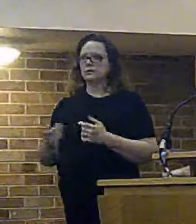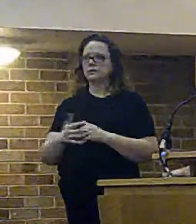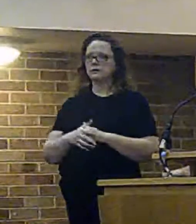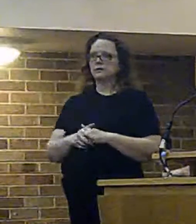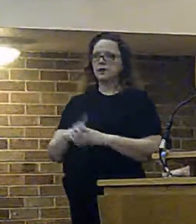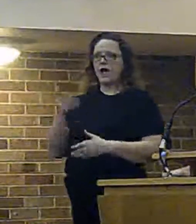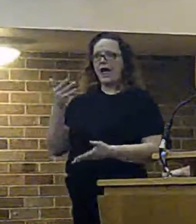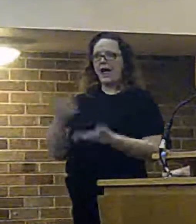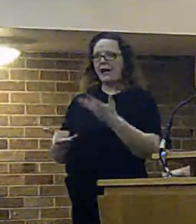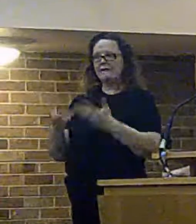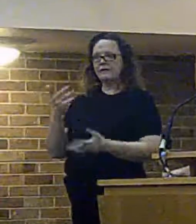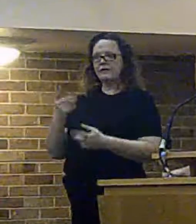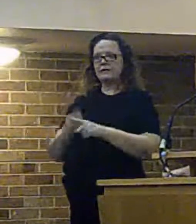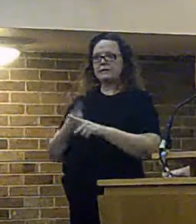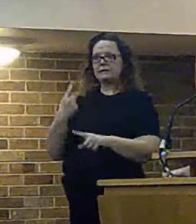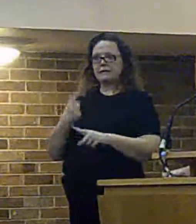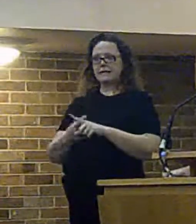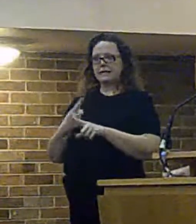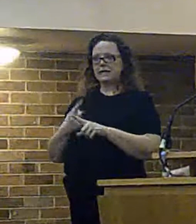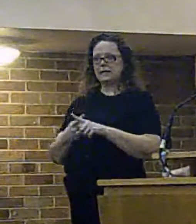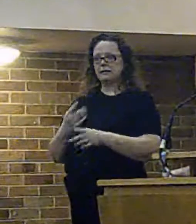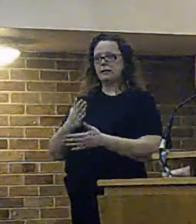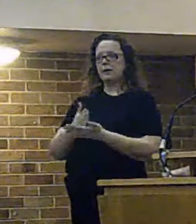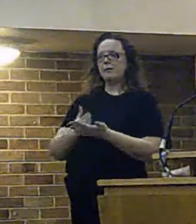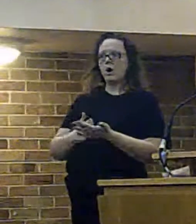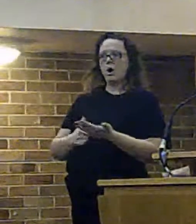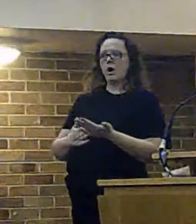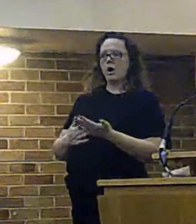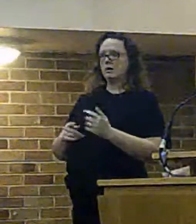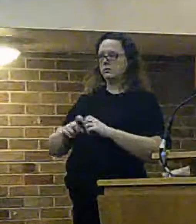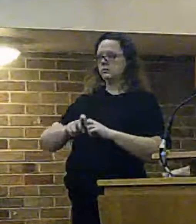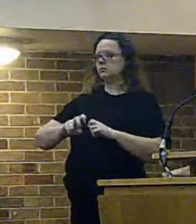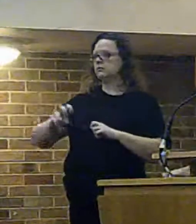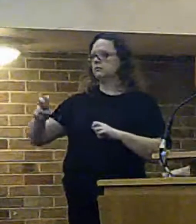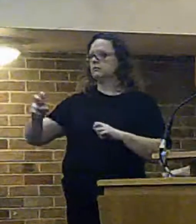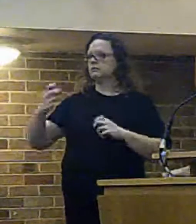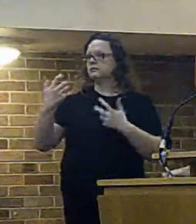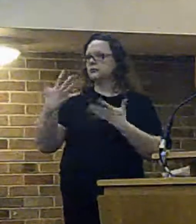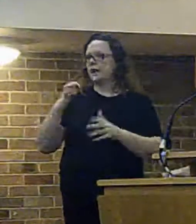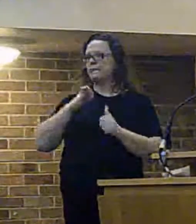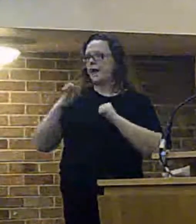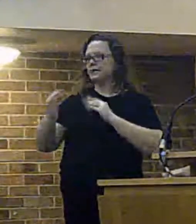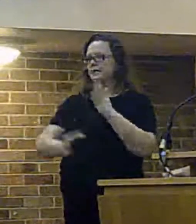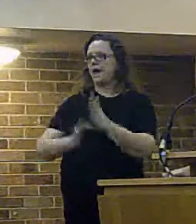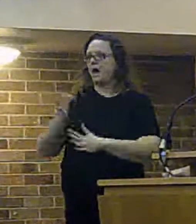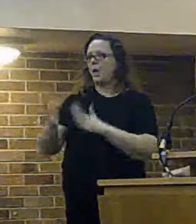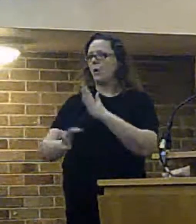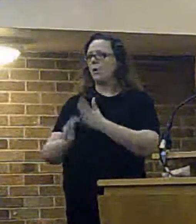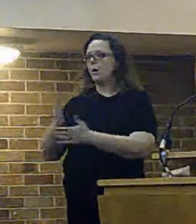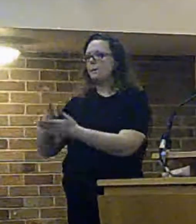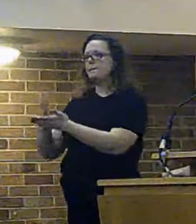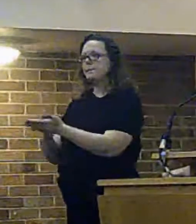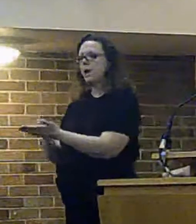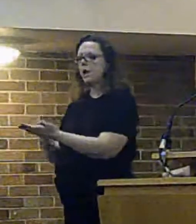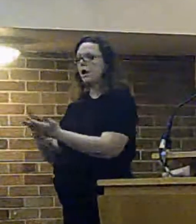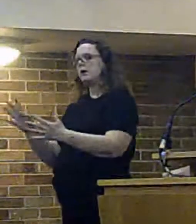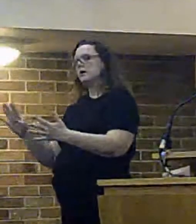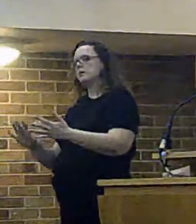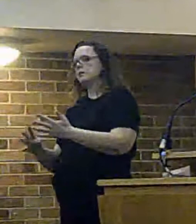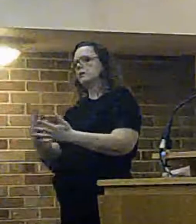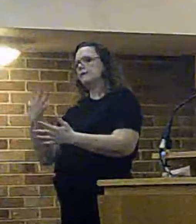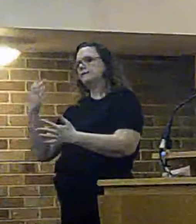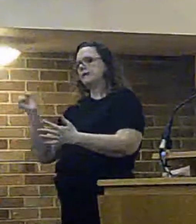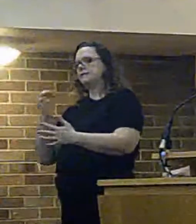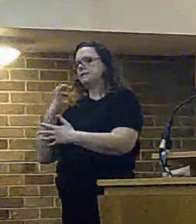that an average speed means that for part of that journey we could be doing 10 mile an hour but for part of that journey we could be doing